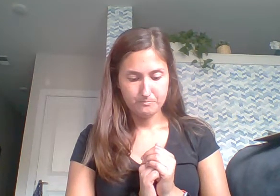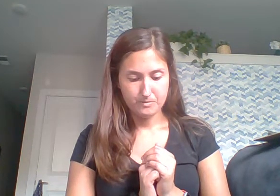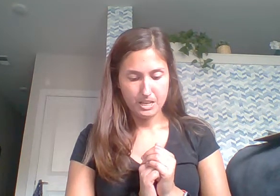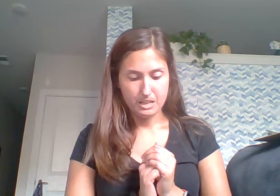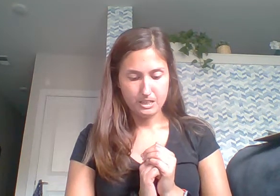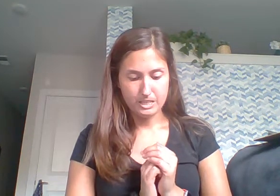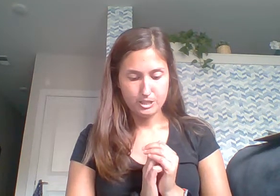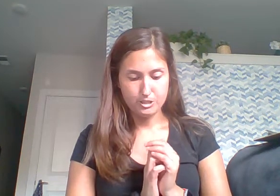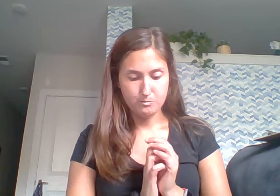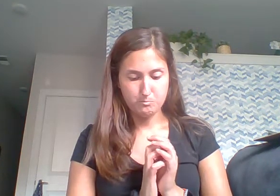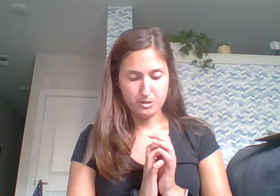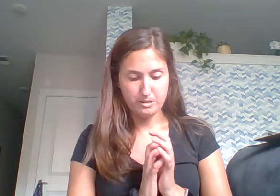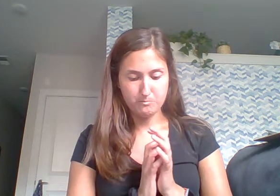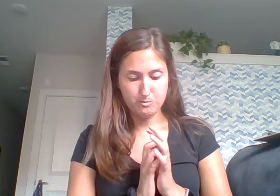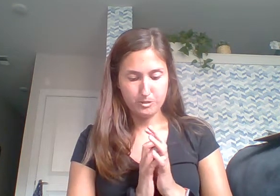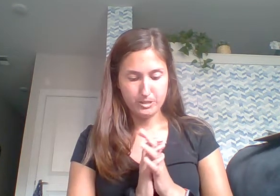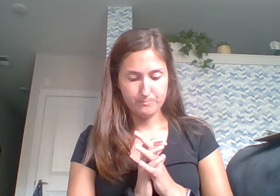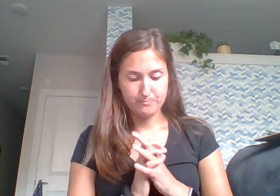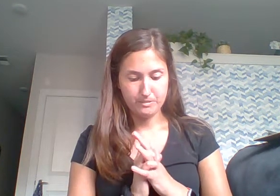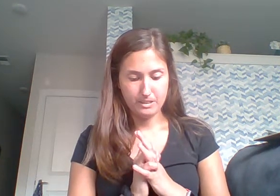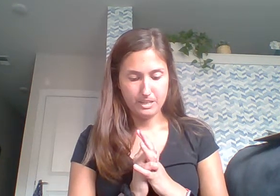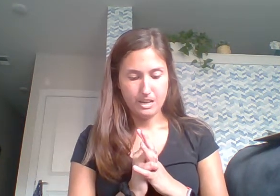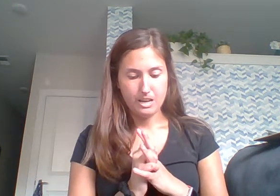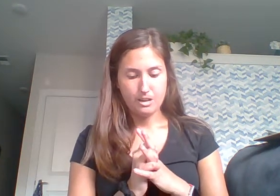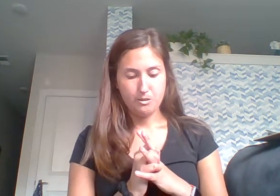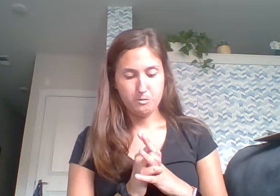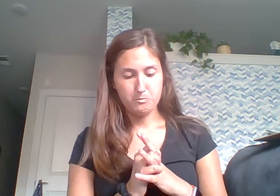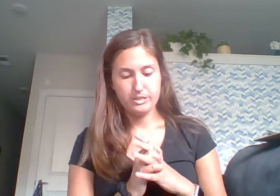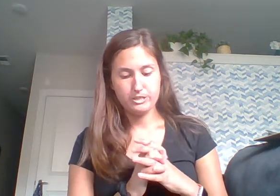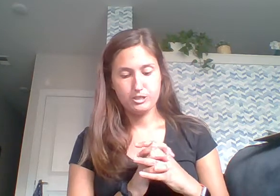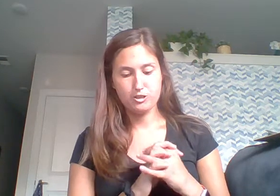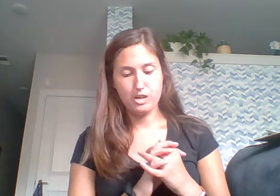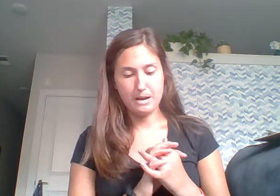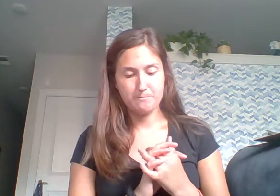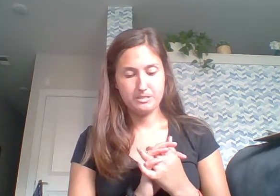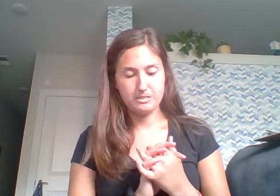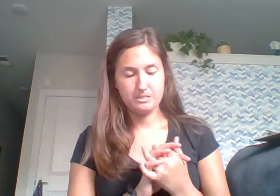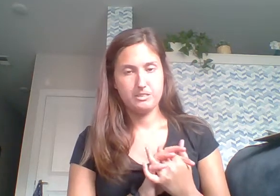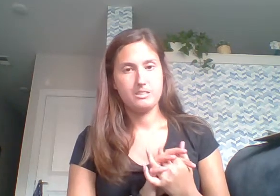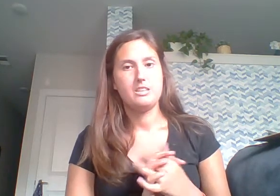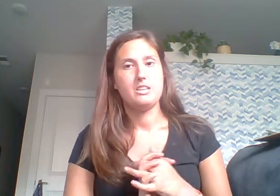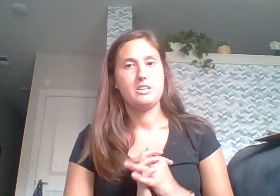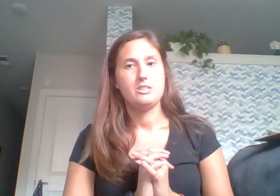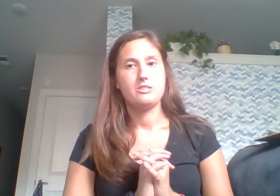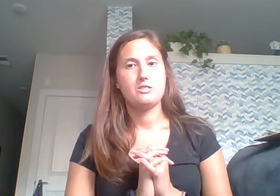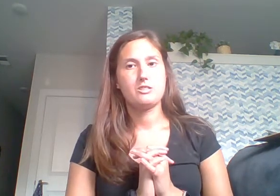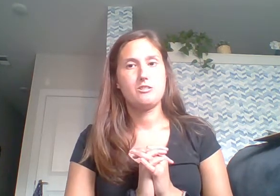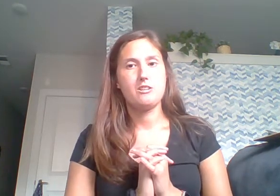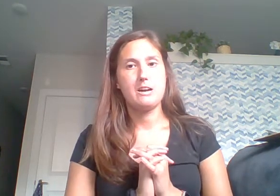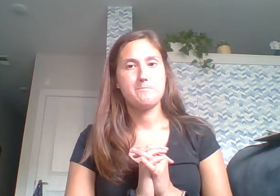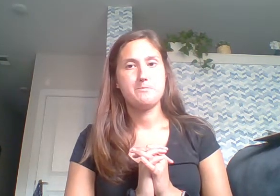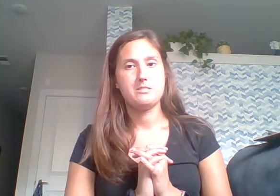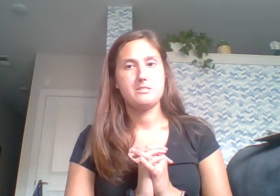Let's do one more. Your word is scraps. Scraps.